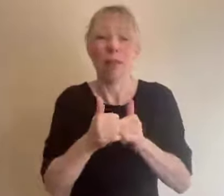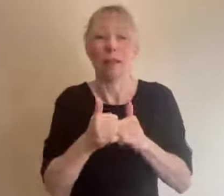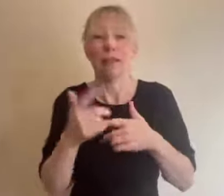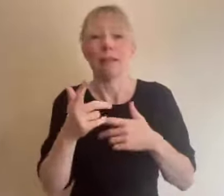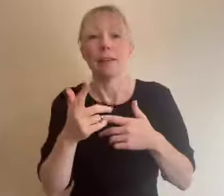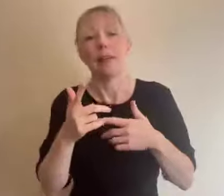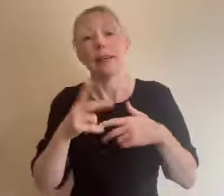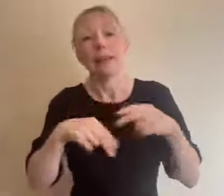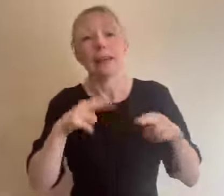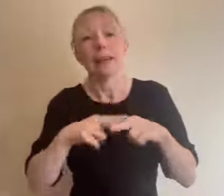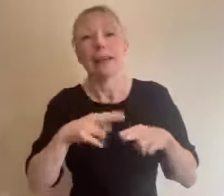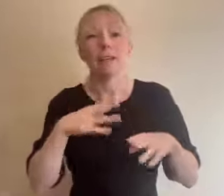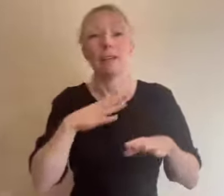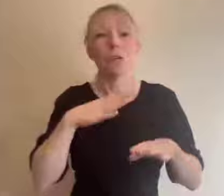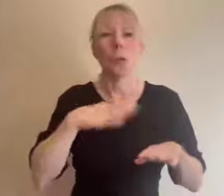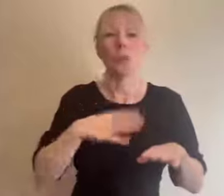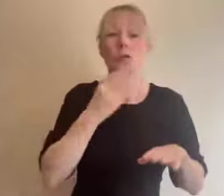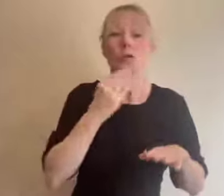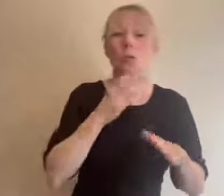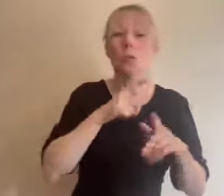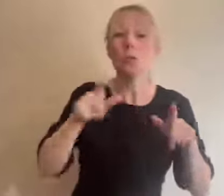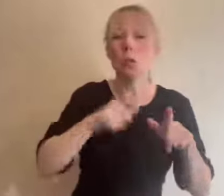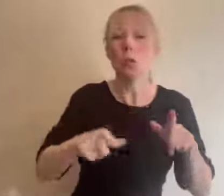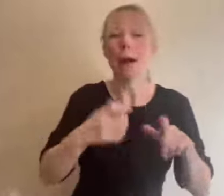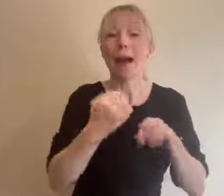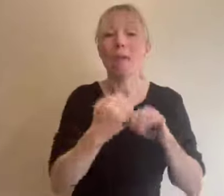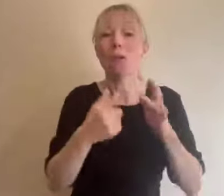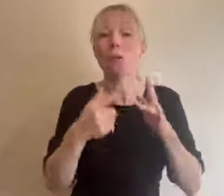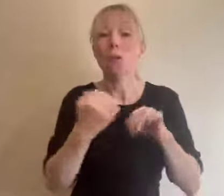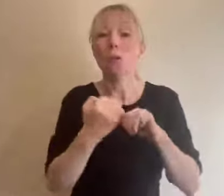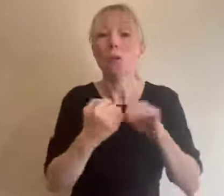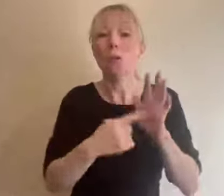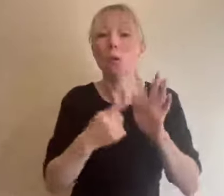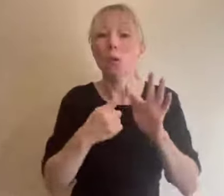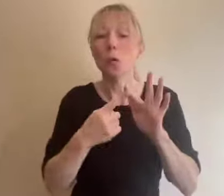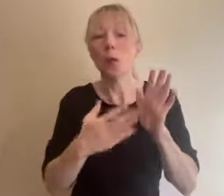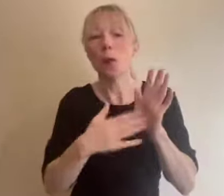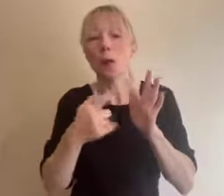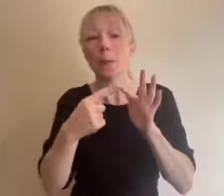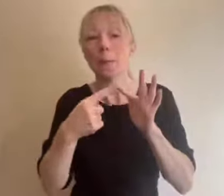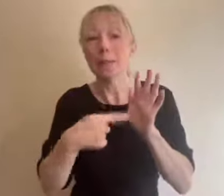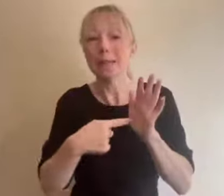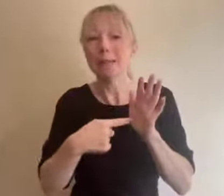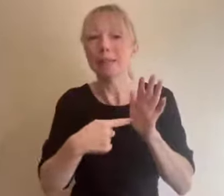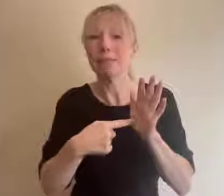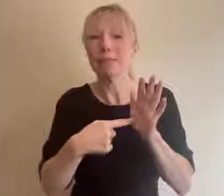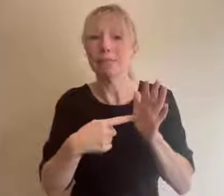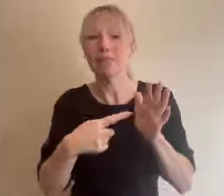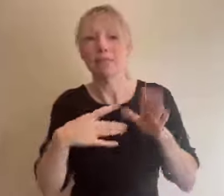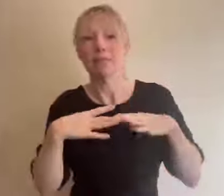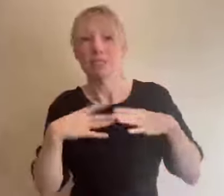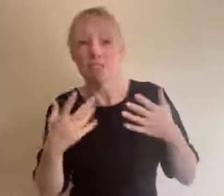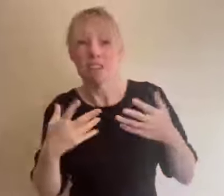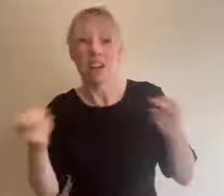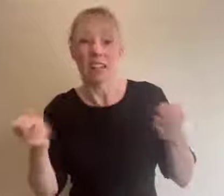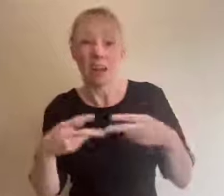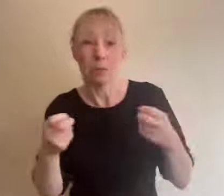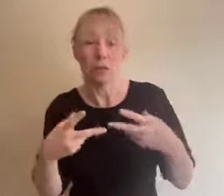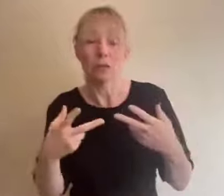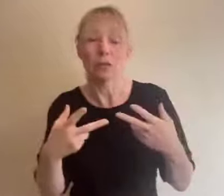use and has auto captions however people aren't as used to using google meet and it feels like the host has fewer controls over